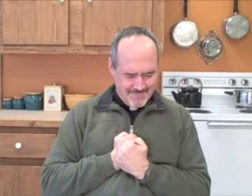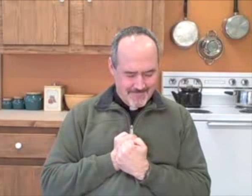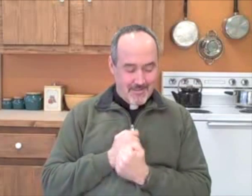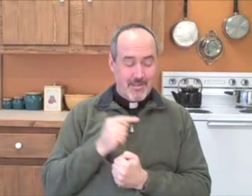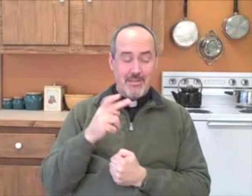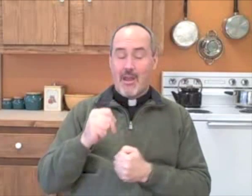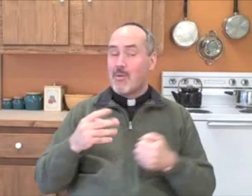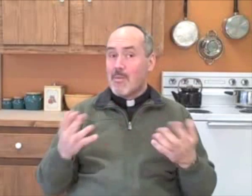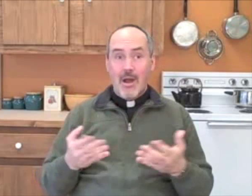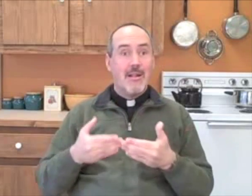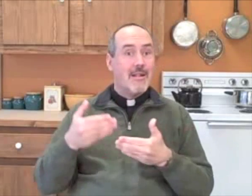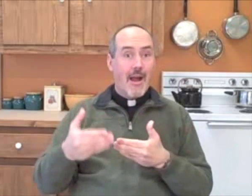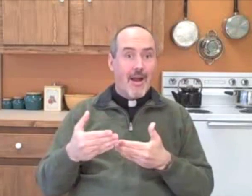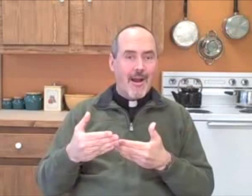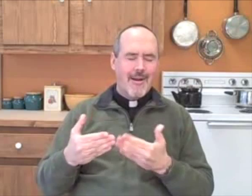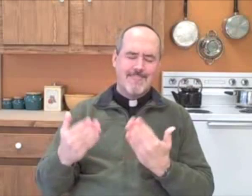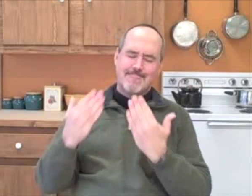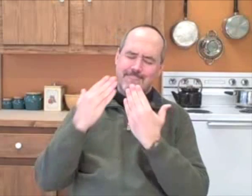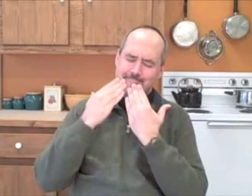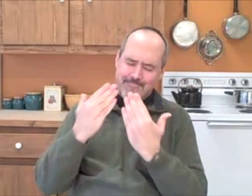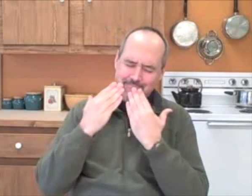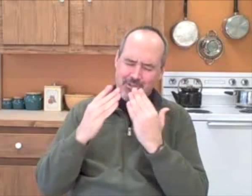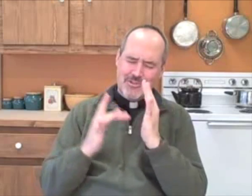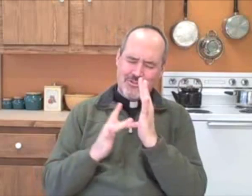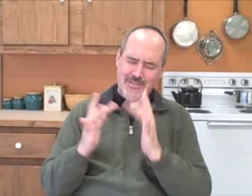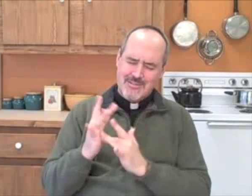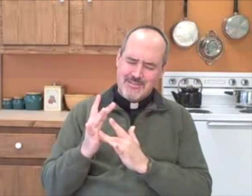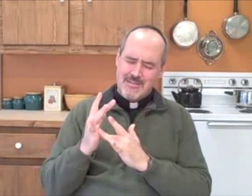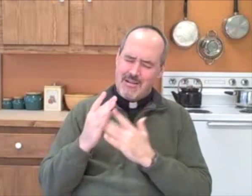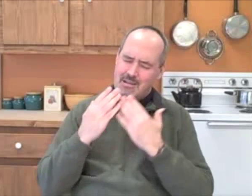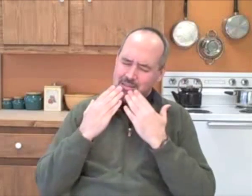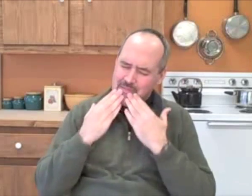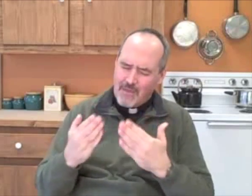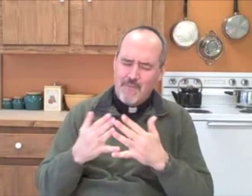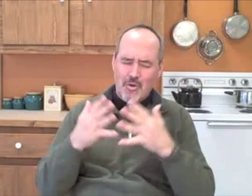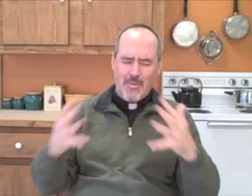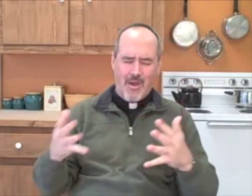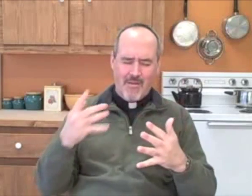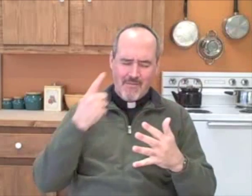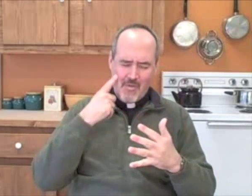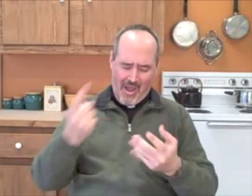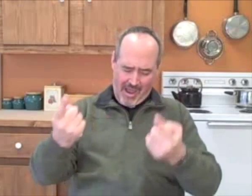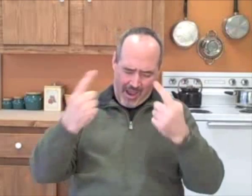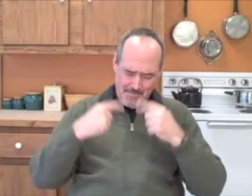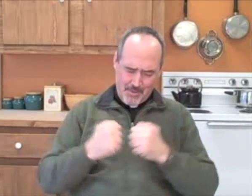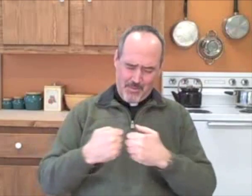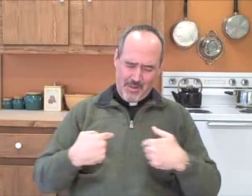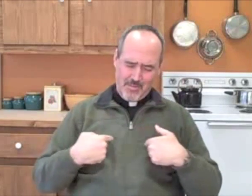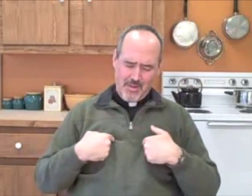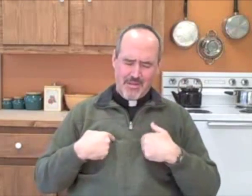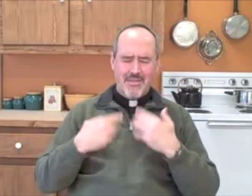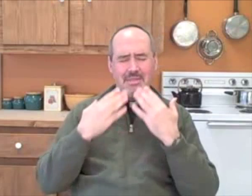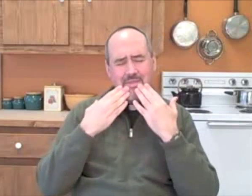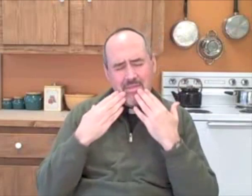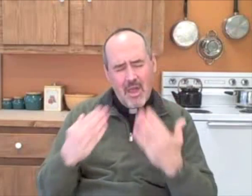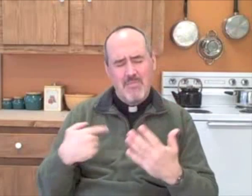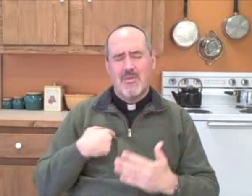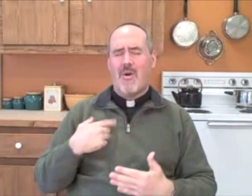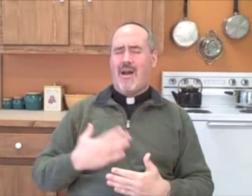we need to thank Jesus for coming into us, for helping us, that we're happy that he's with